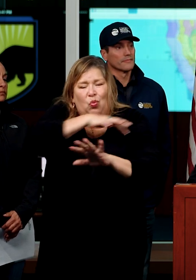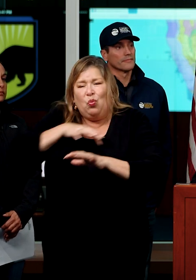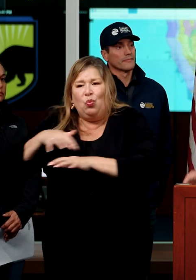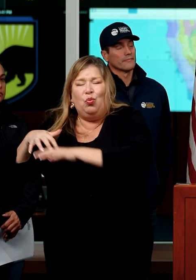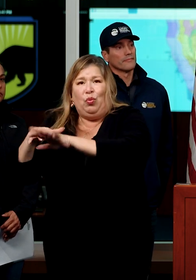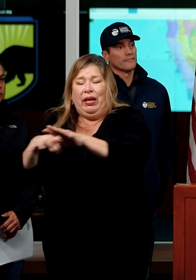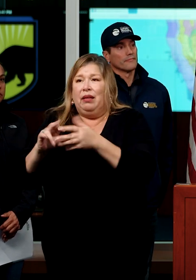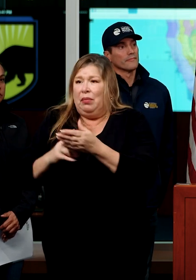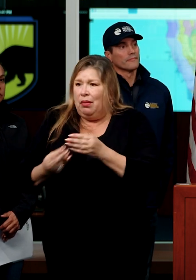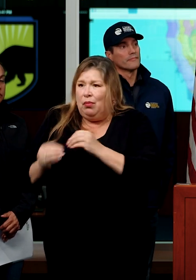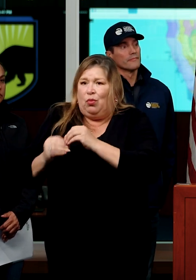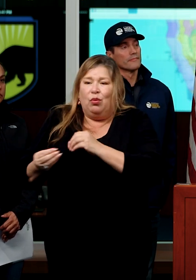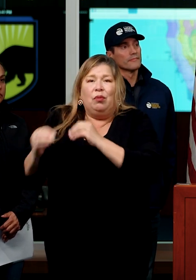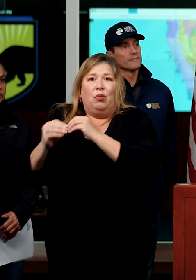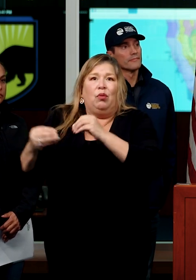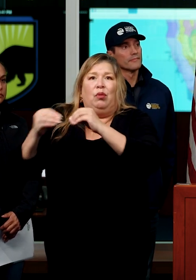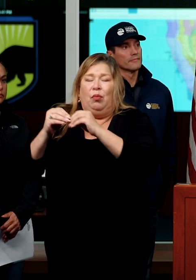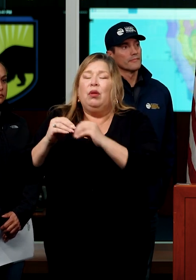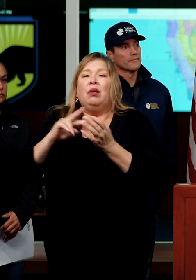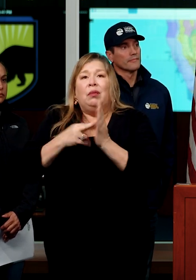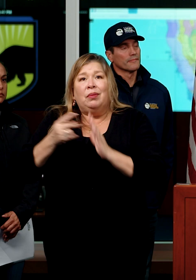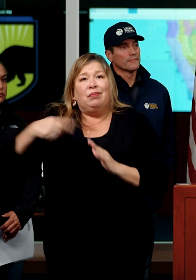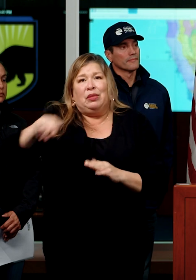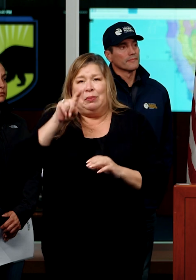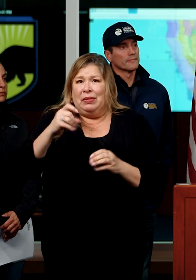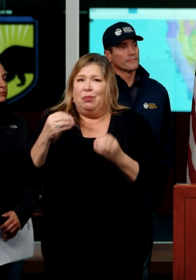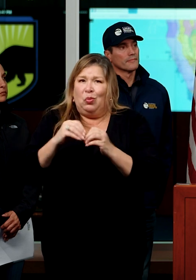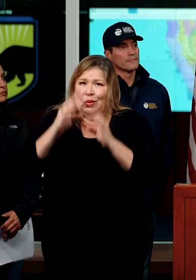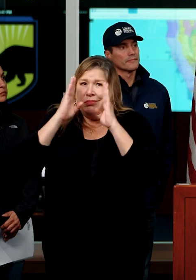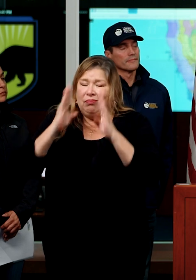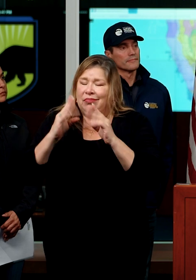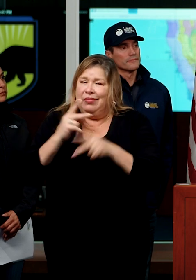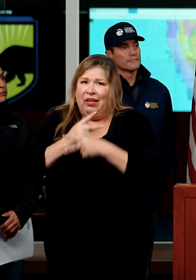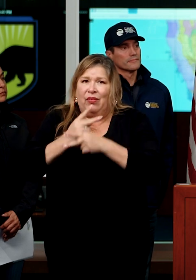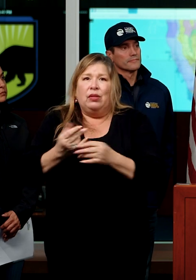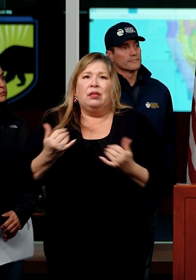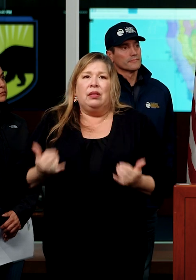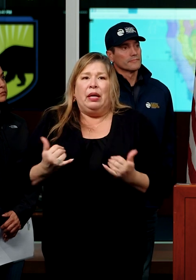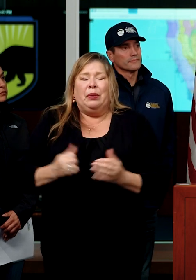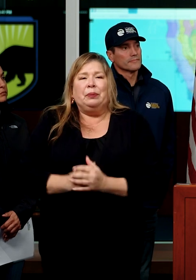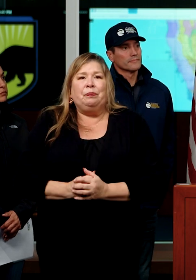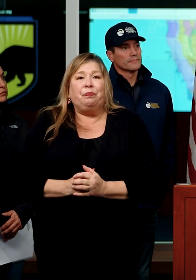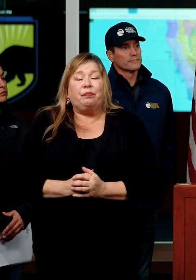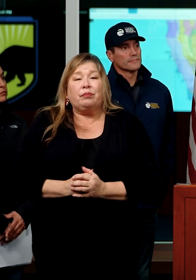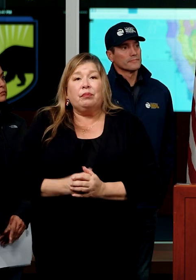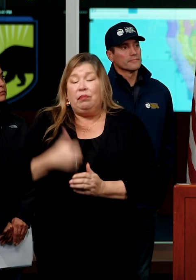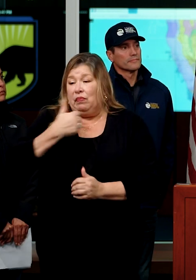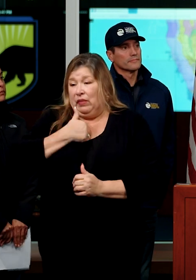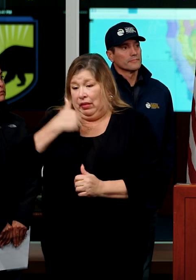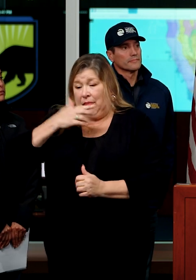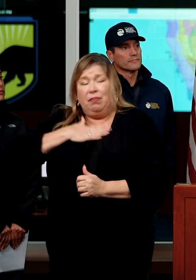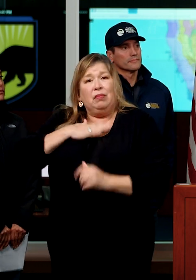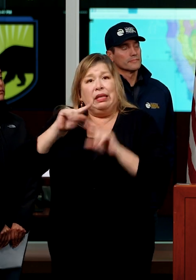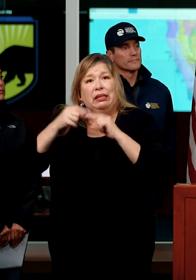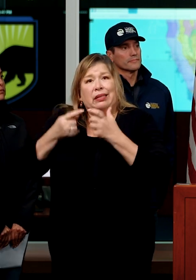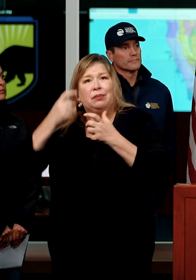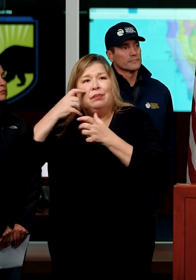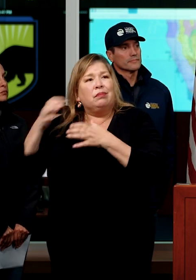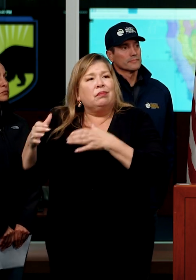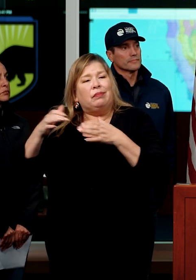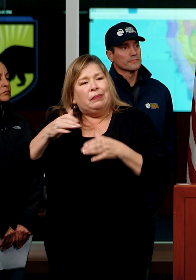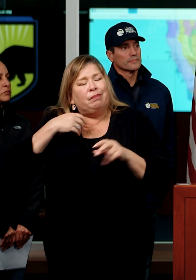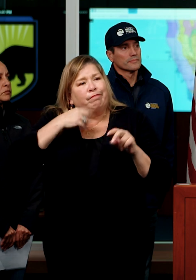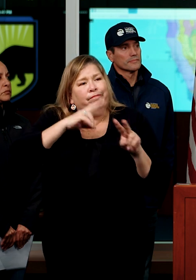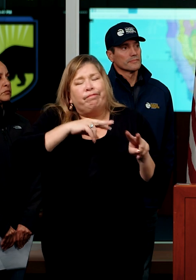again, require, again, deeper consciousness in this moment. We were just down, um, ourselves, the team, uh, walking